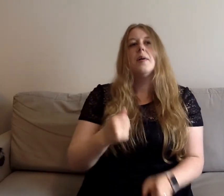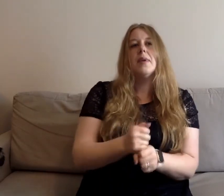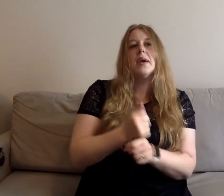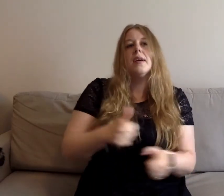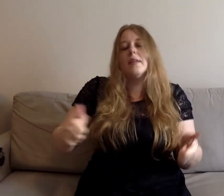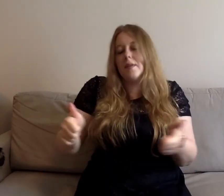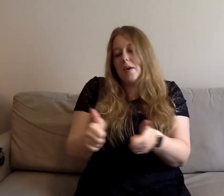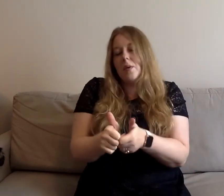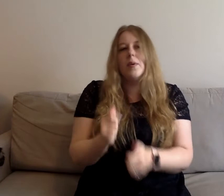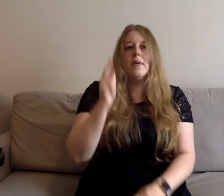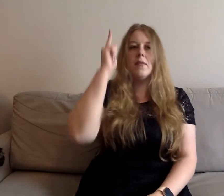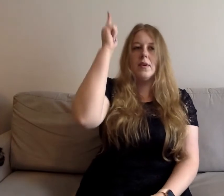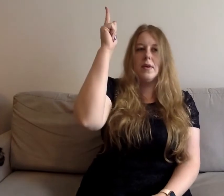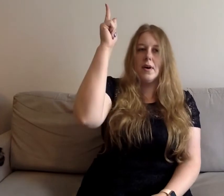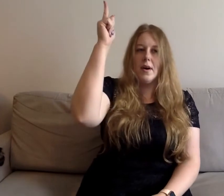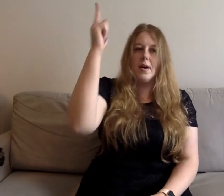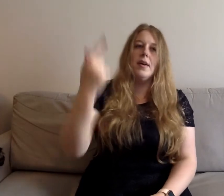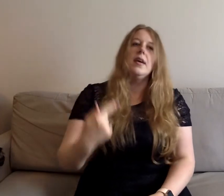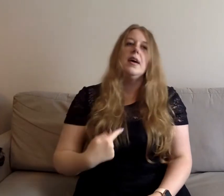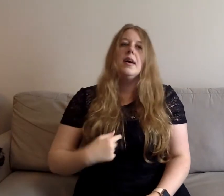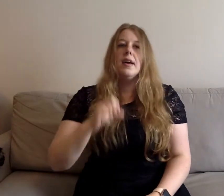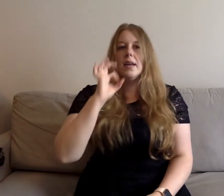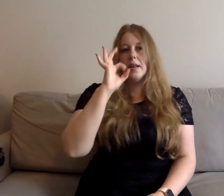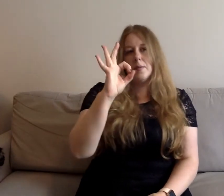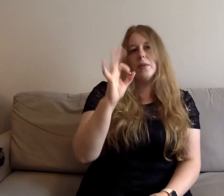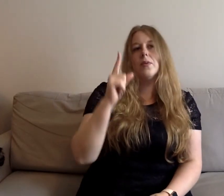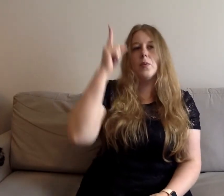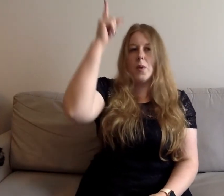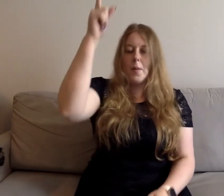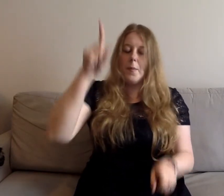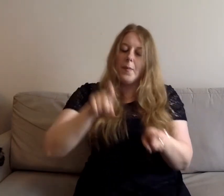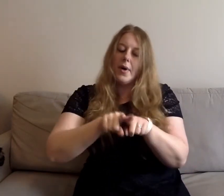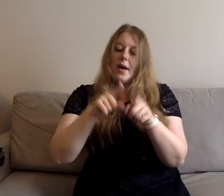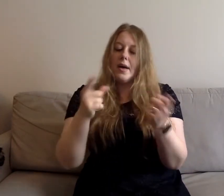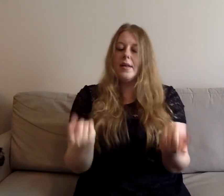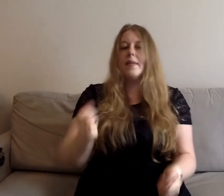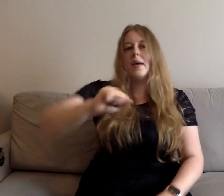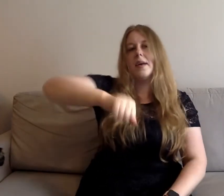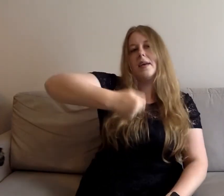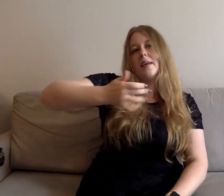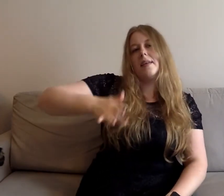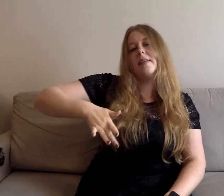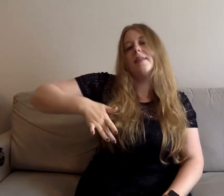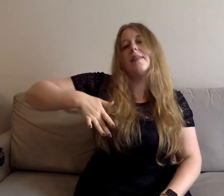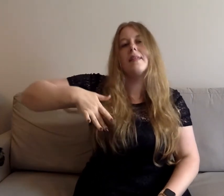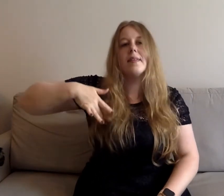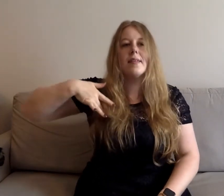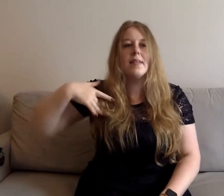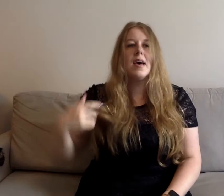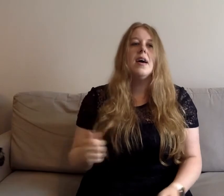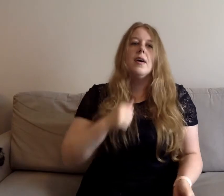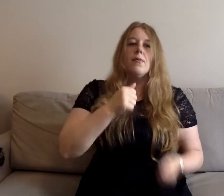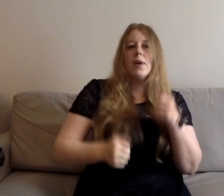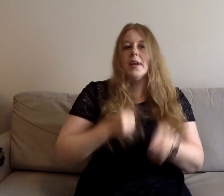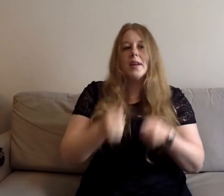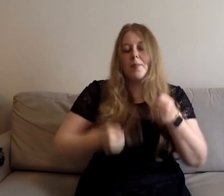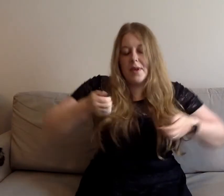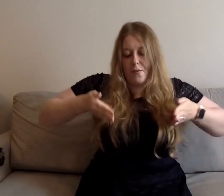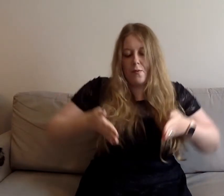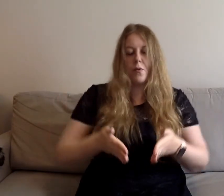angel, come on, darling, let moment from you